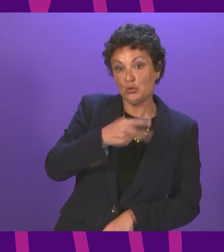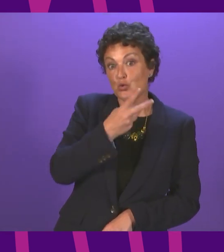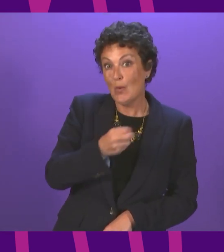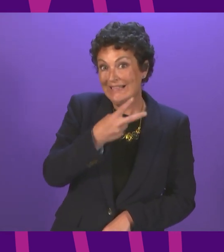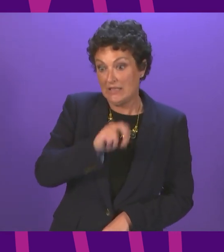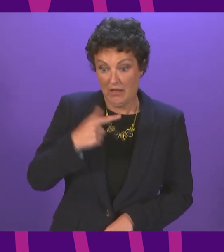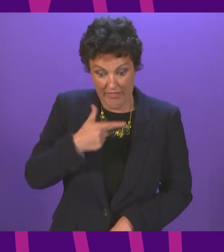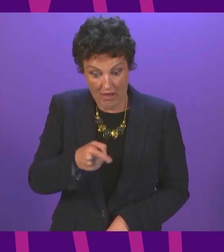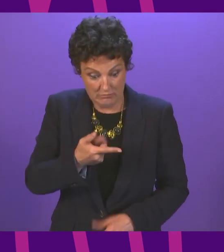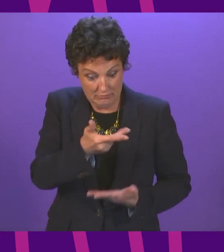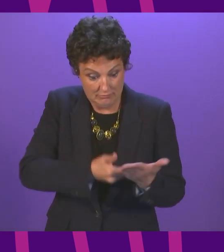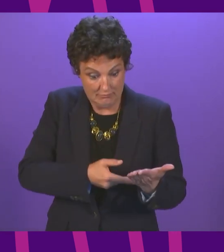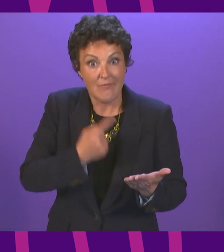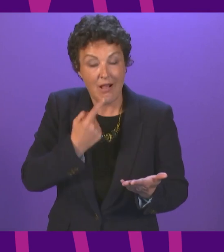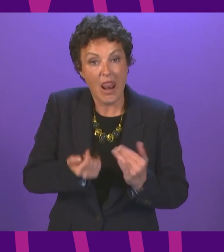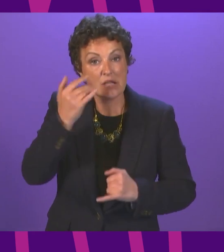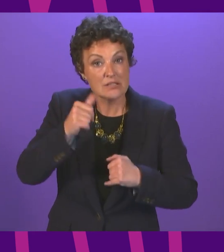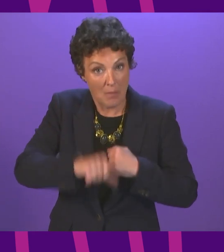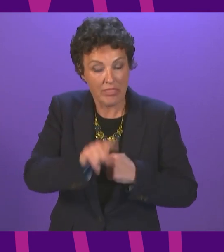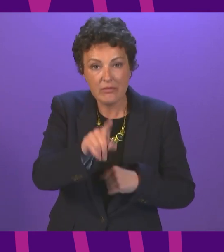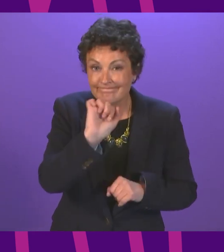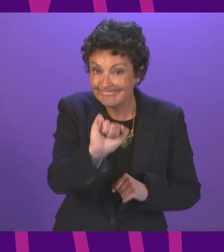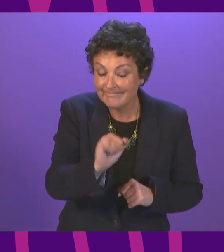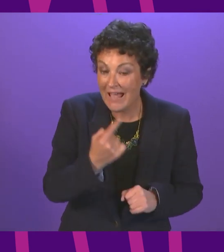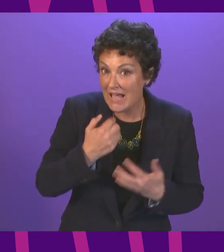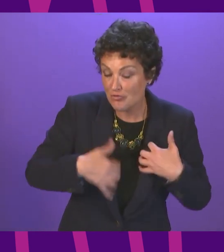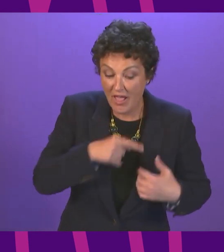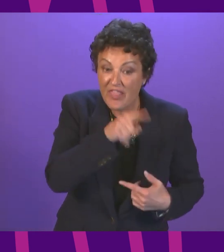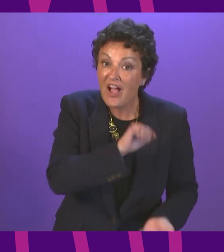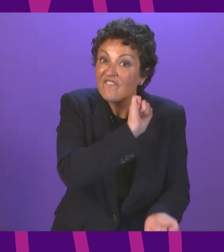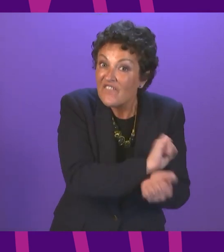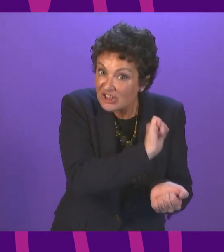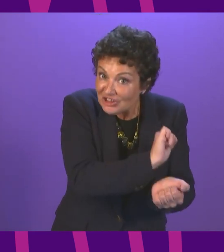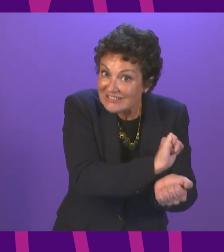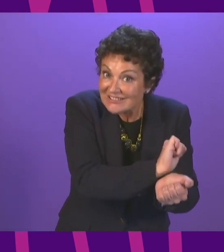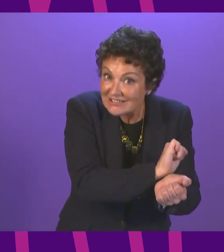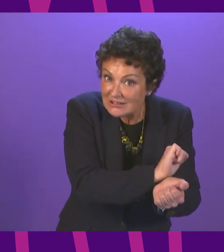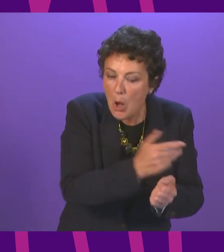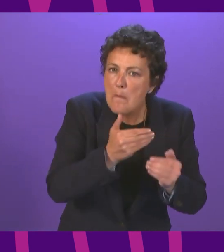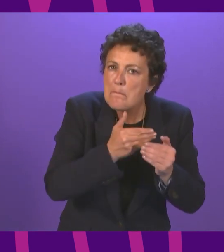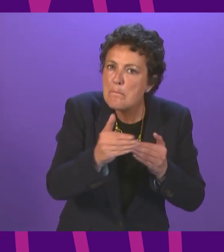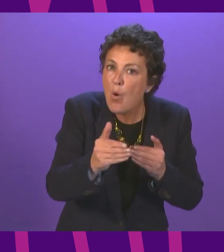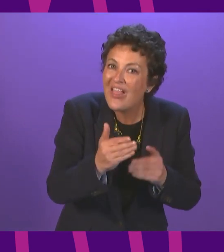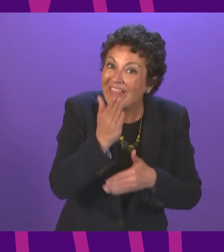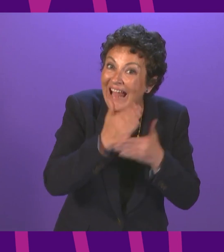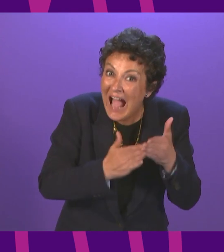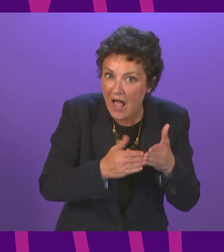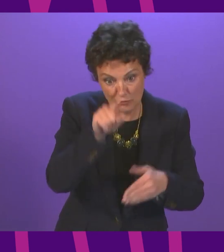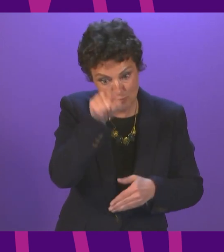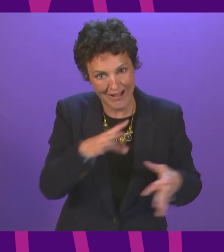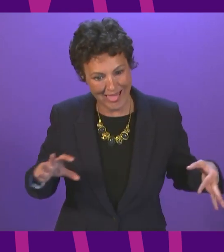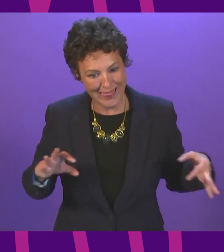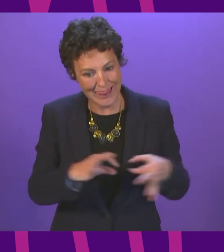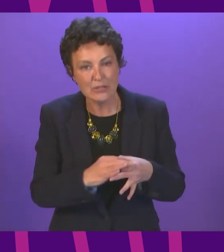were reported last month, more than half of the rise in convictions were actually accounted for by the new offences under the new